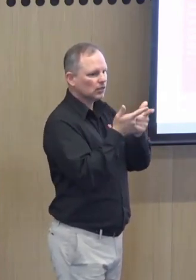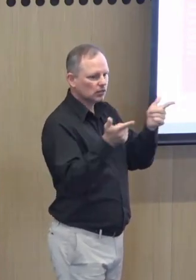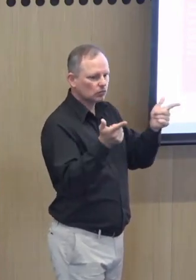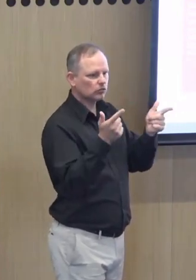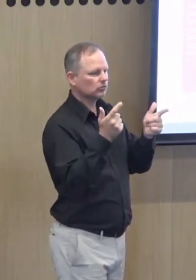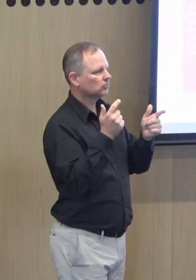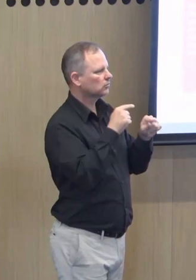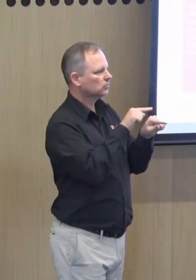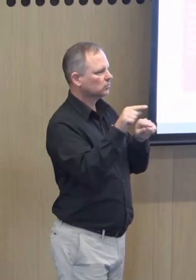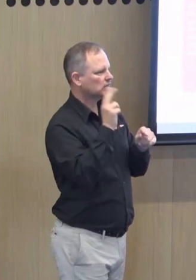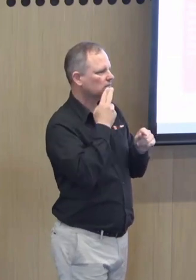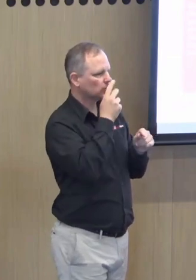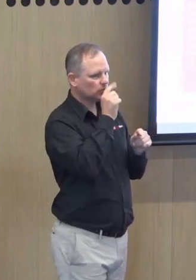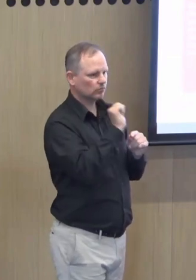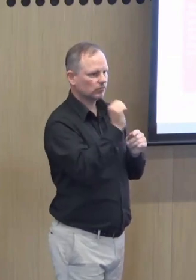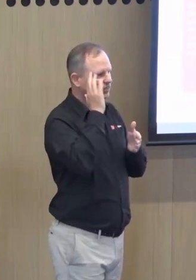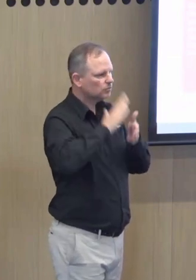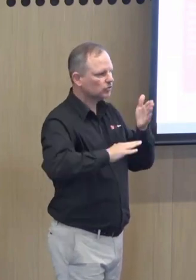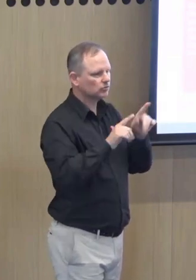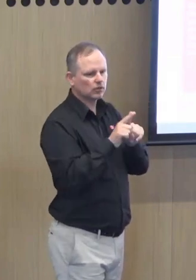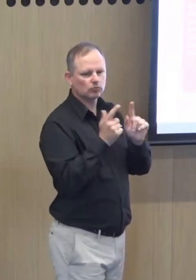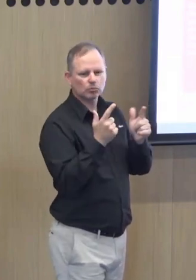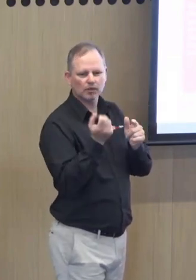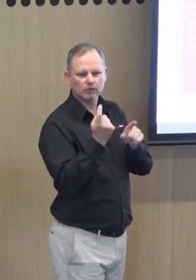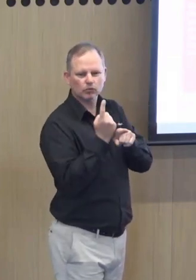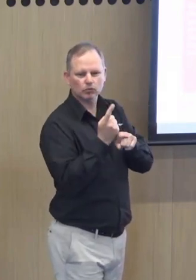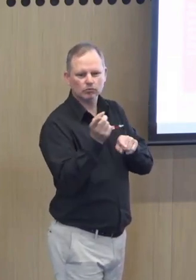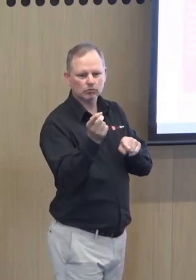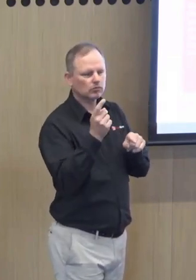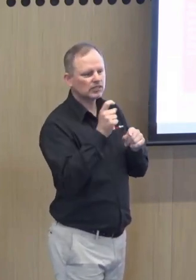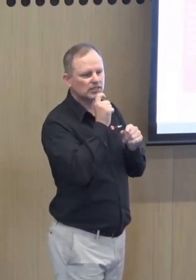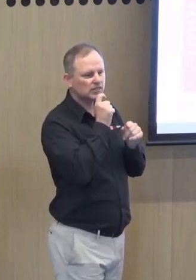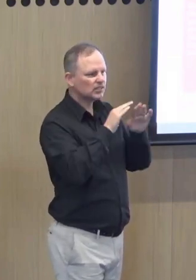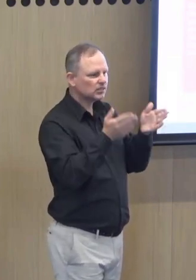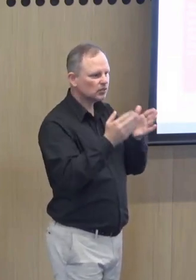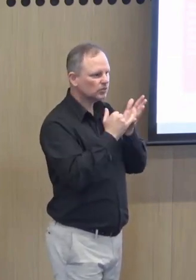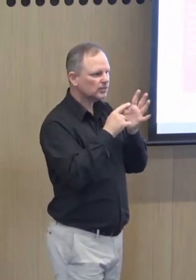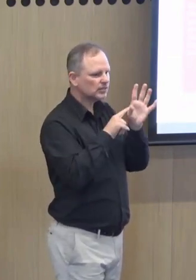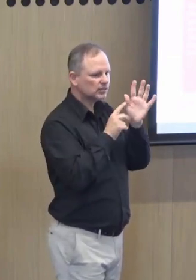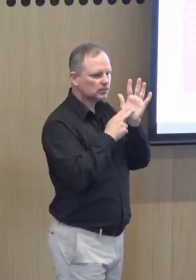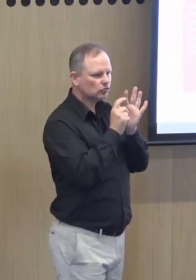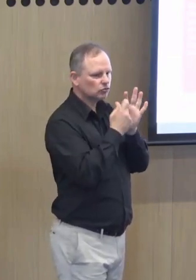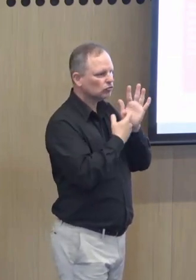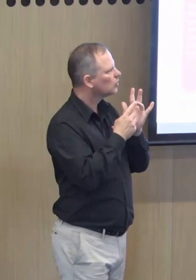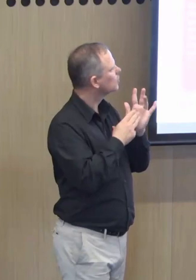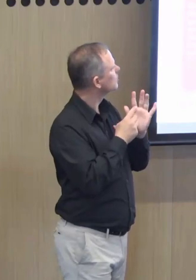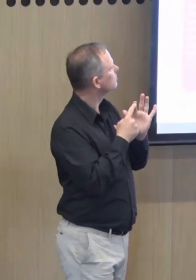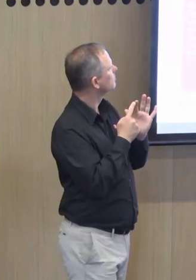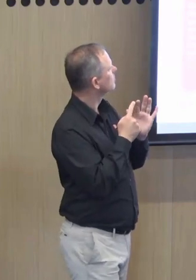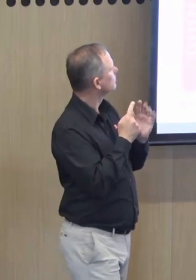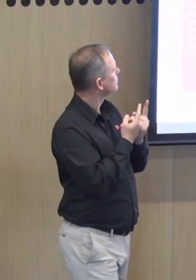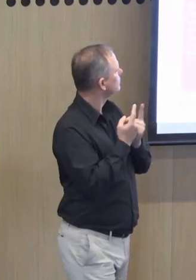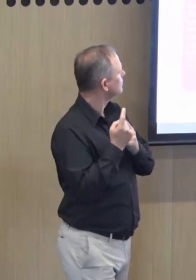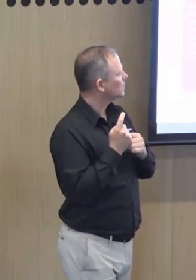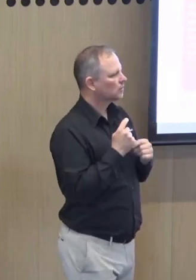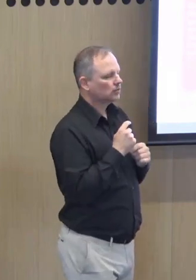And there's an awareness and recognition of the cultural nuances that exist between deaf and hard of hearing people, much like the